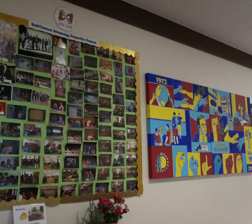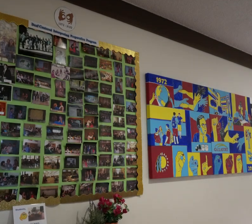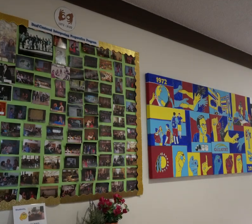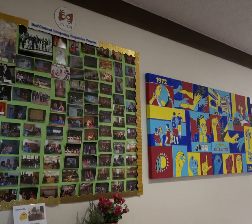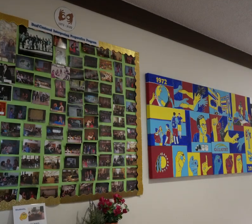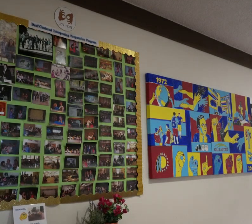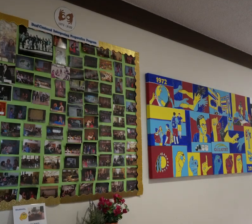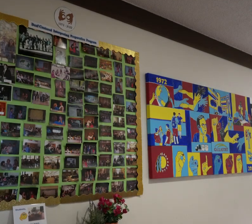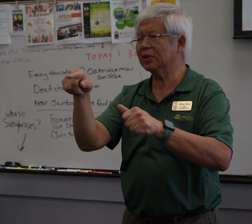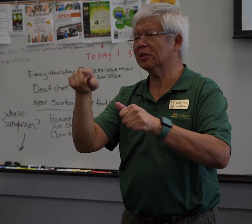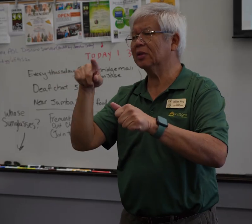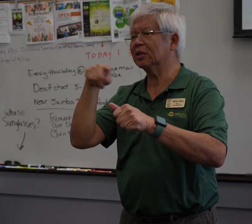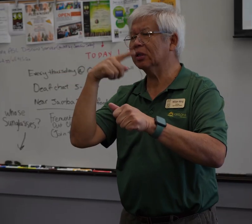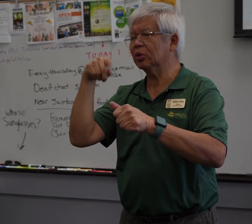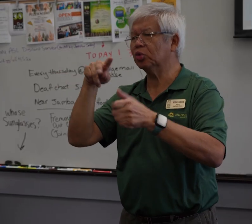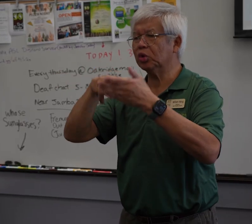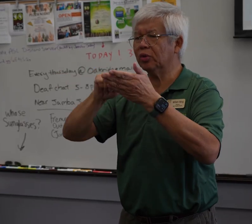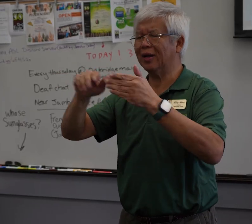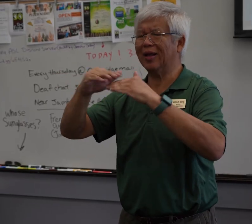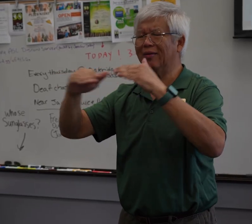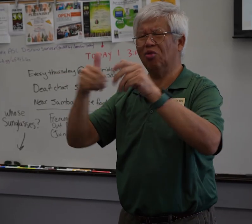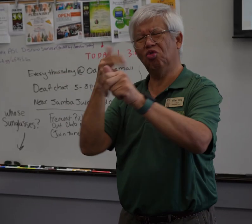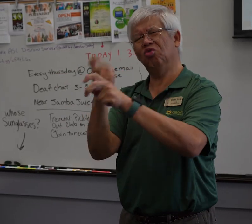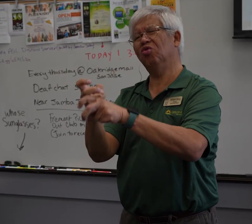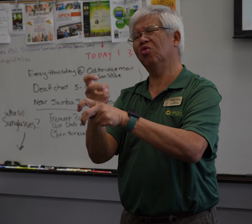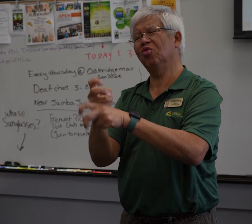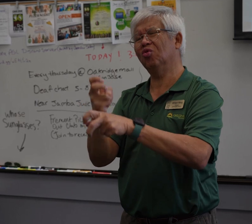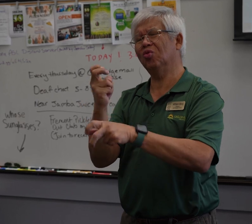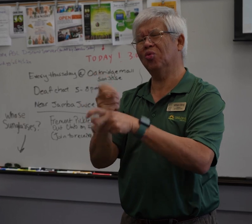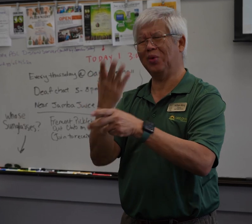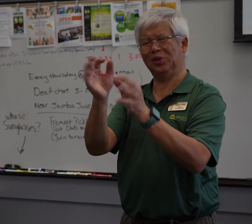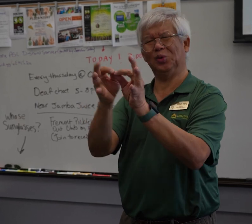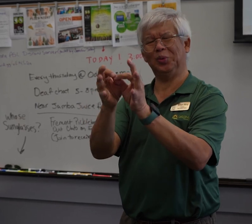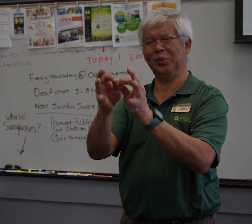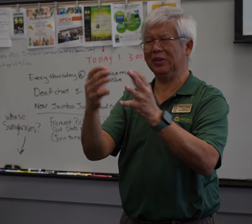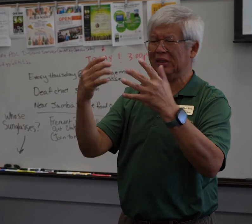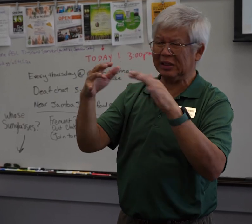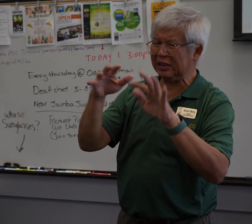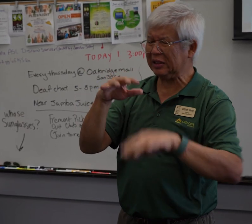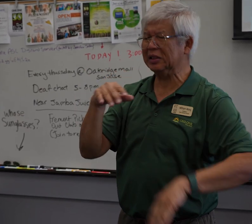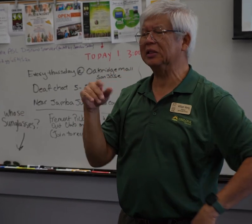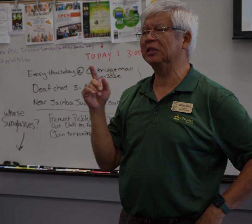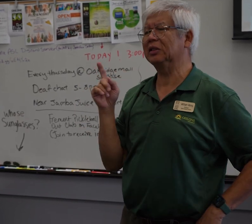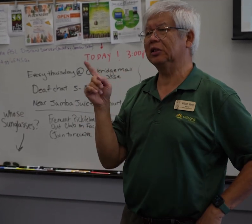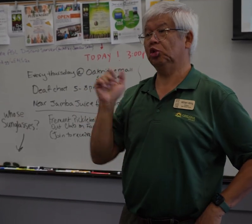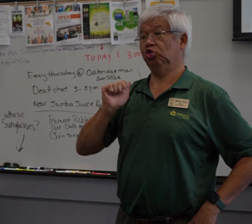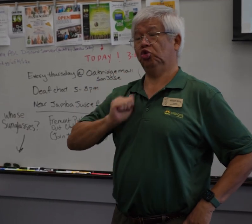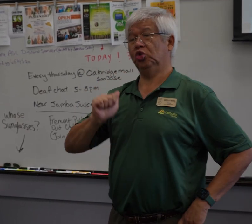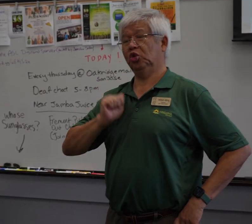difficulties that students were having keeping up with the reading and writing levels in their mainstream courses.